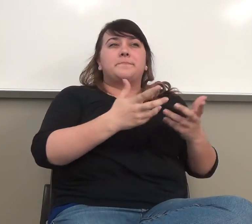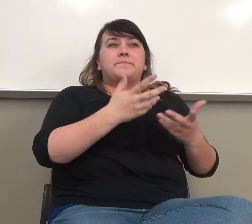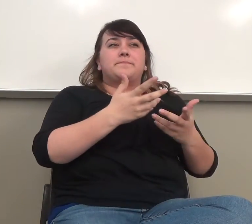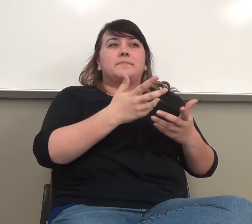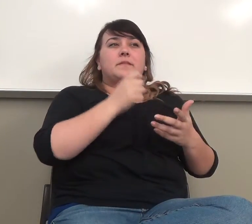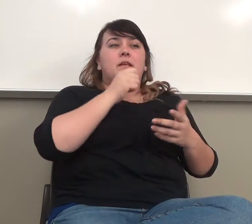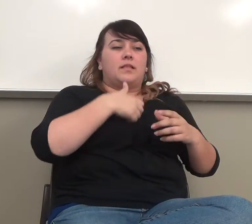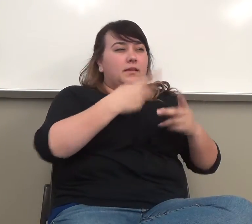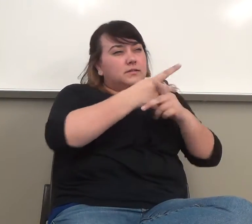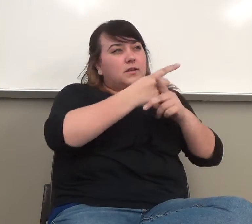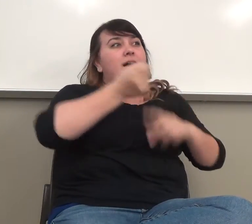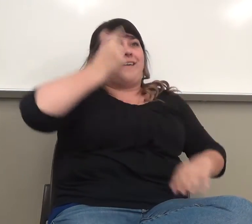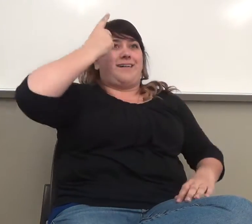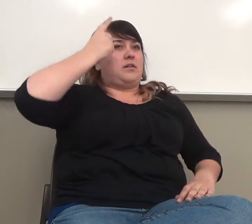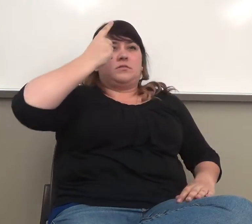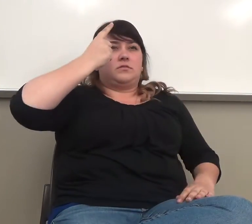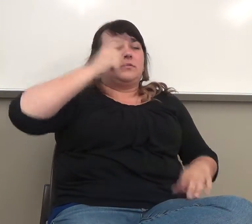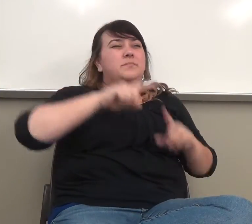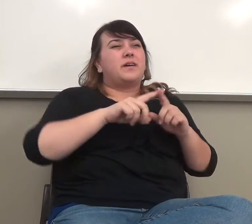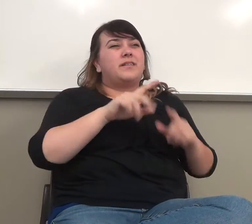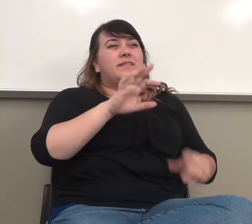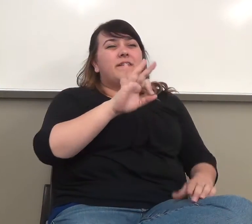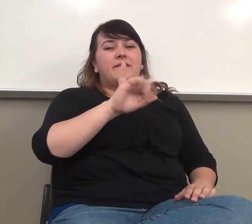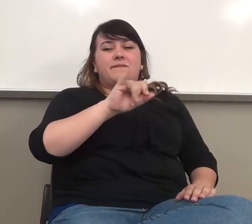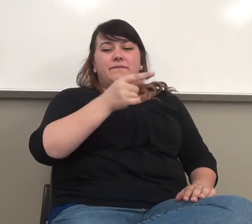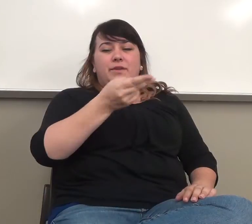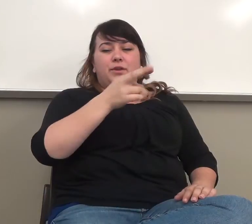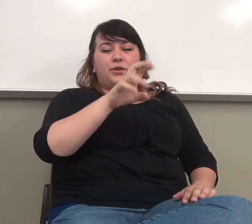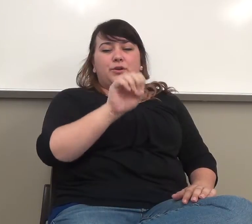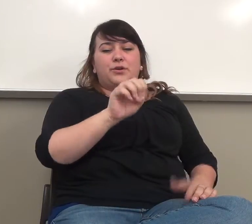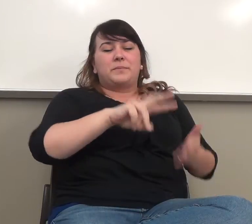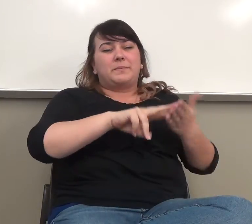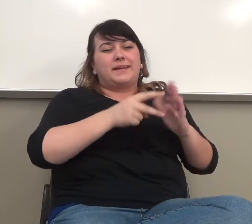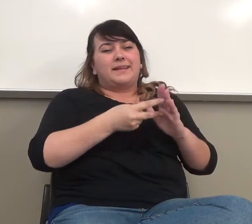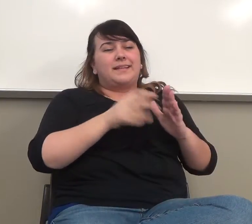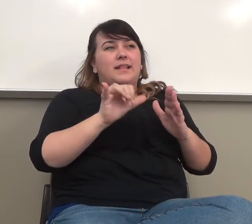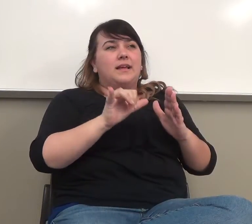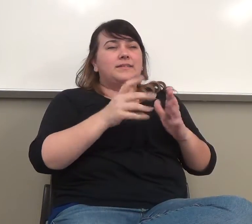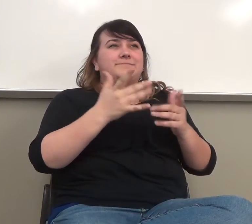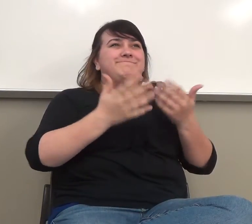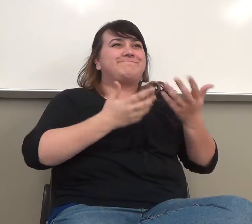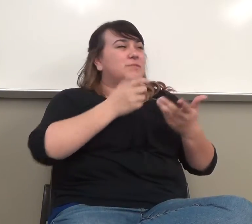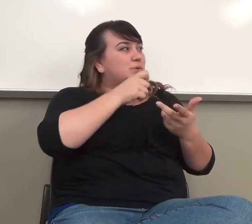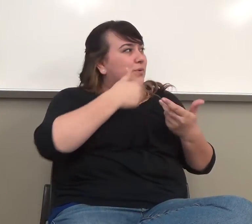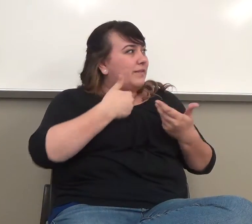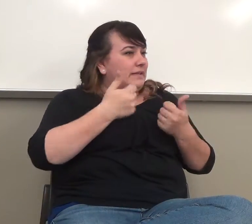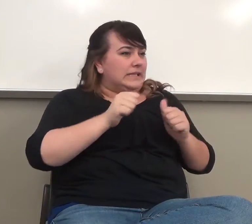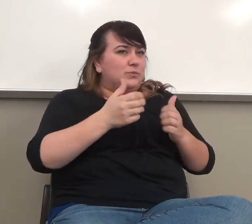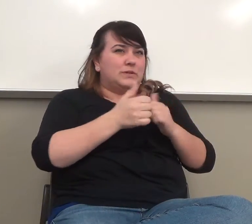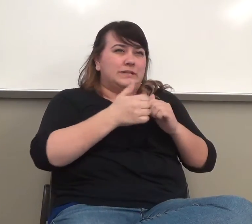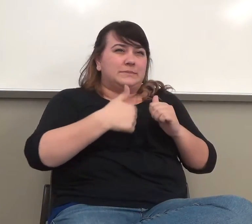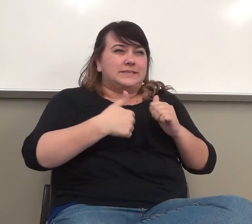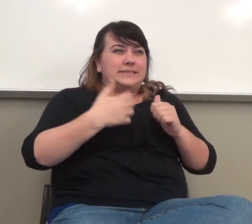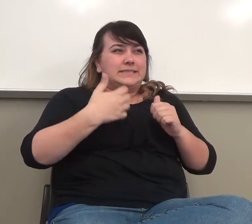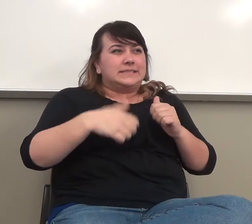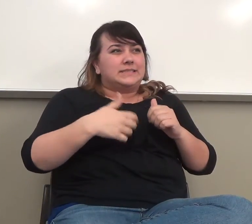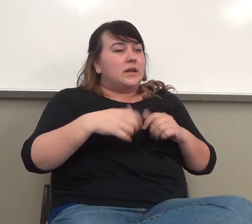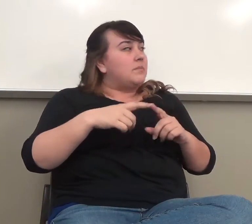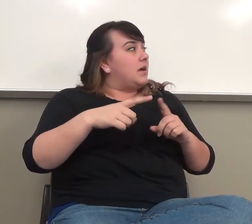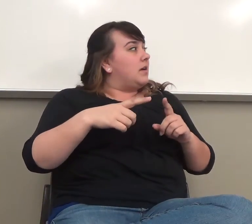something, but figure in the sense of, we don't have any here, but this is in a sense of